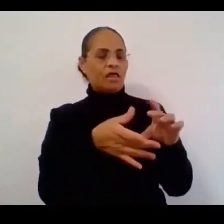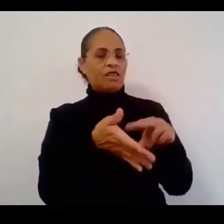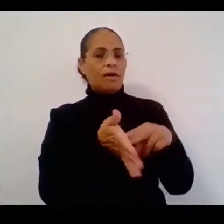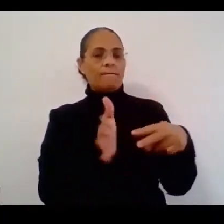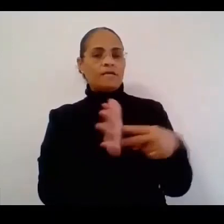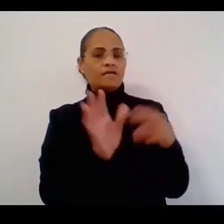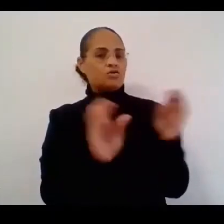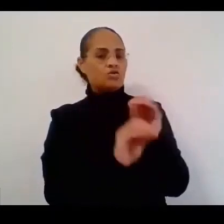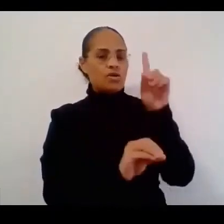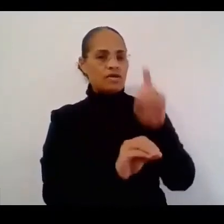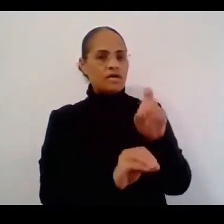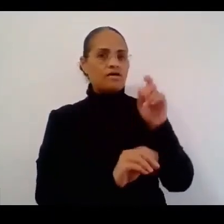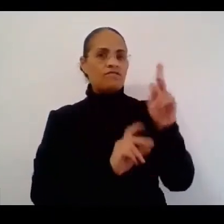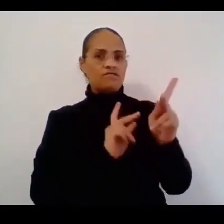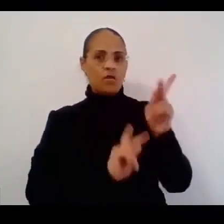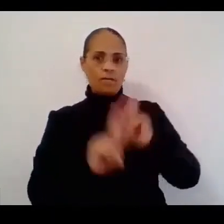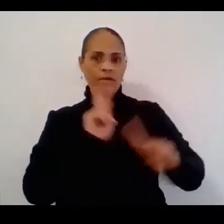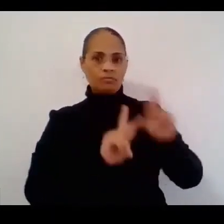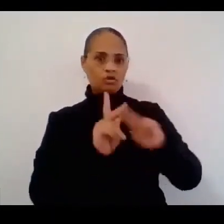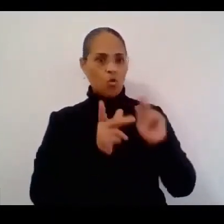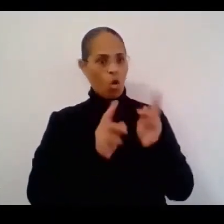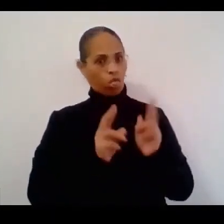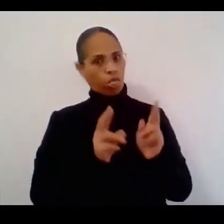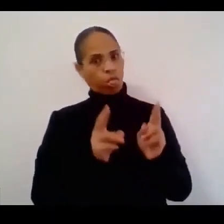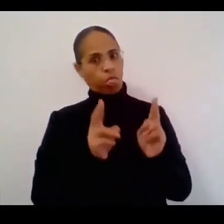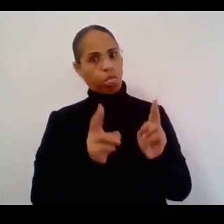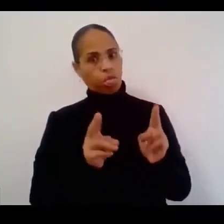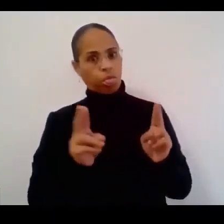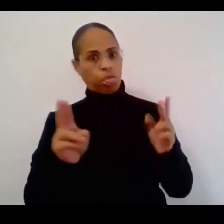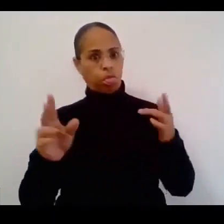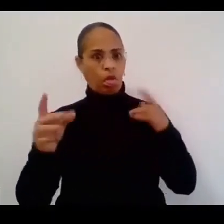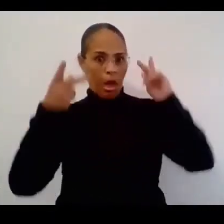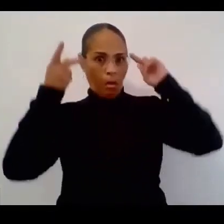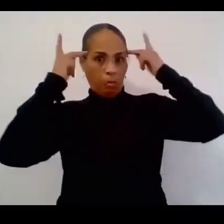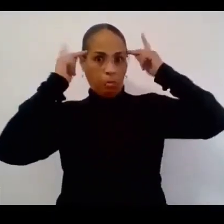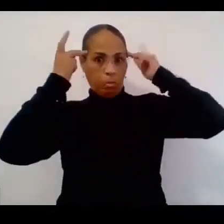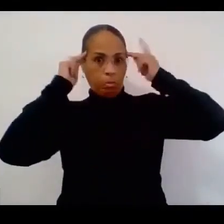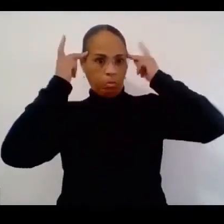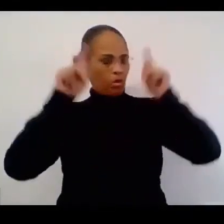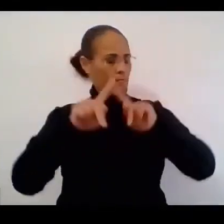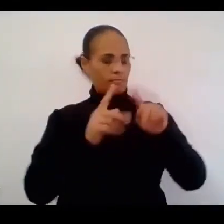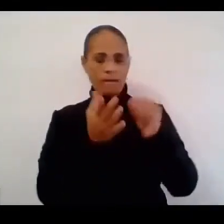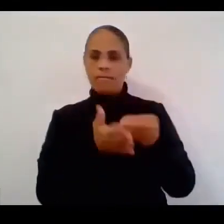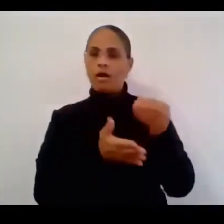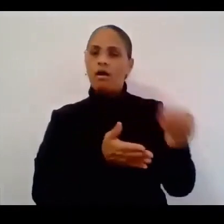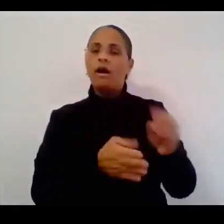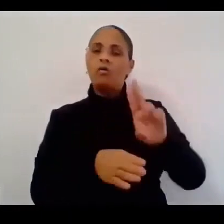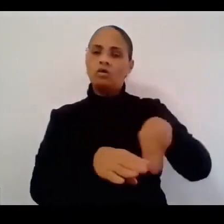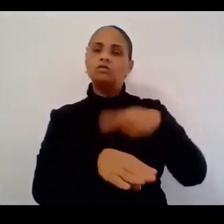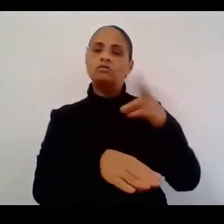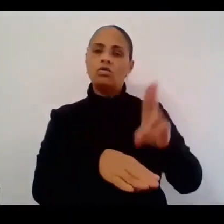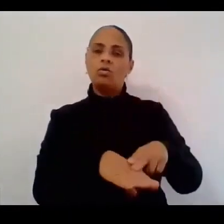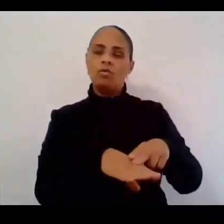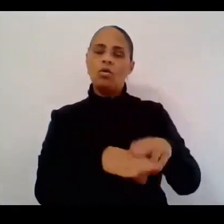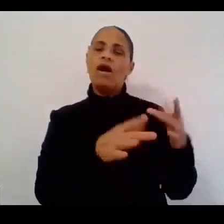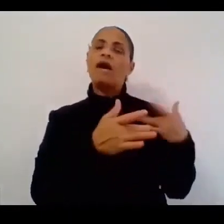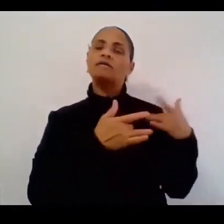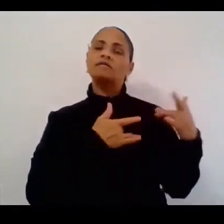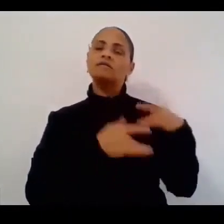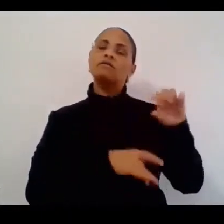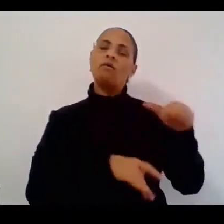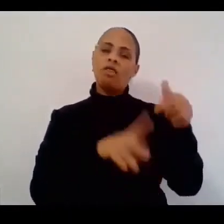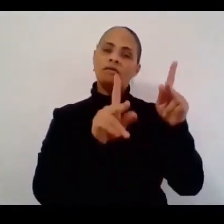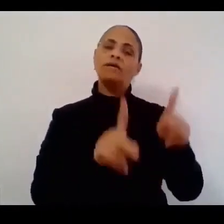no need for people to rush the shops to panic buy. Buy what you would need normally and continue to be considerate of others.